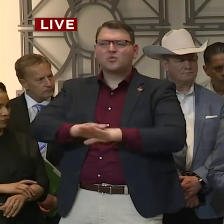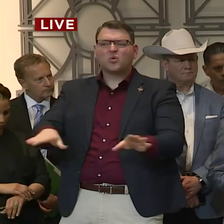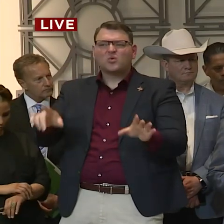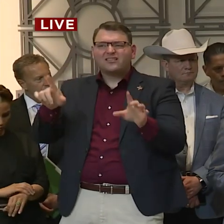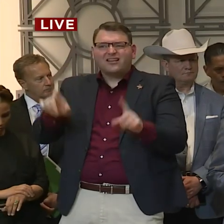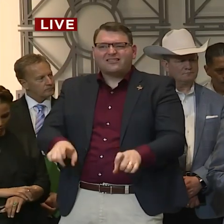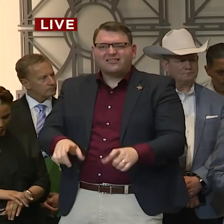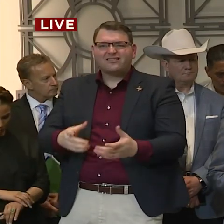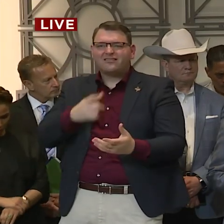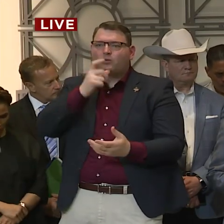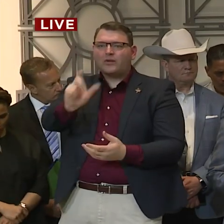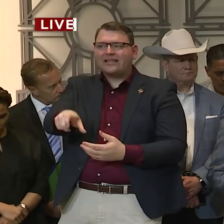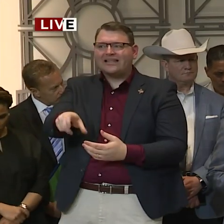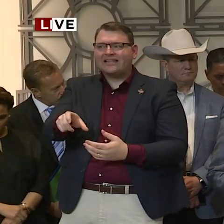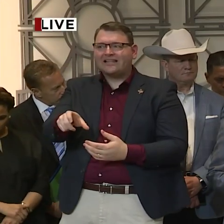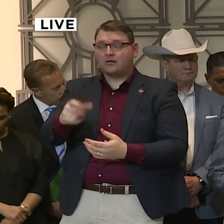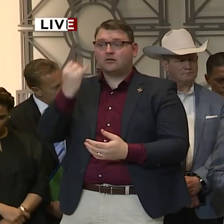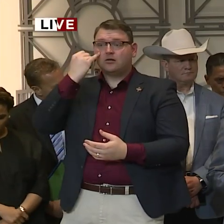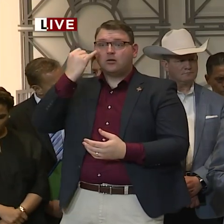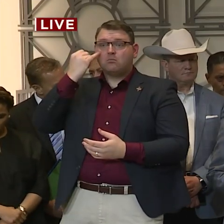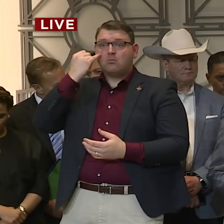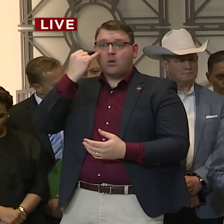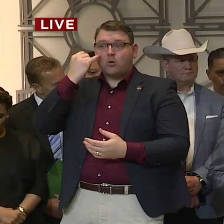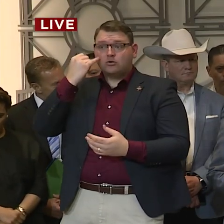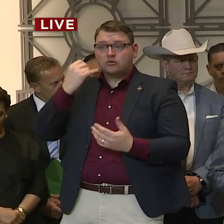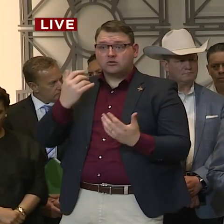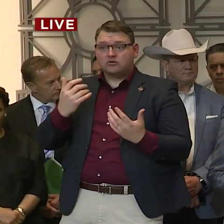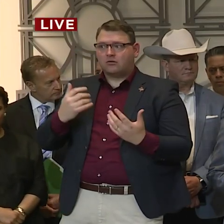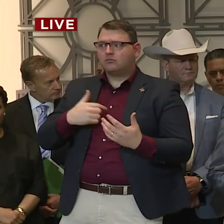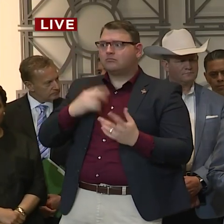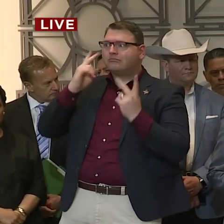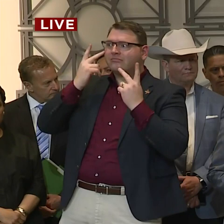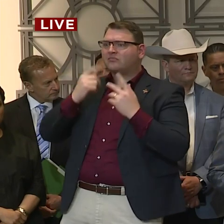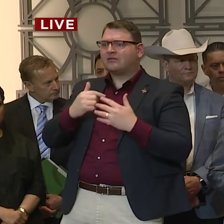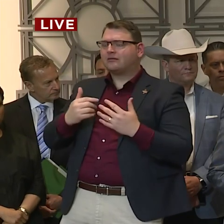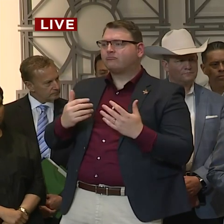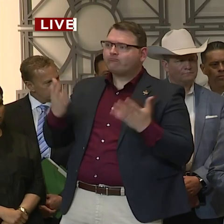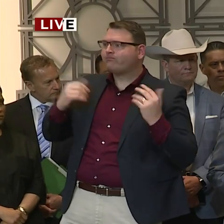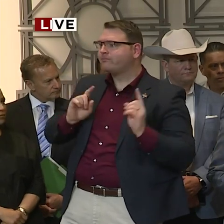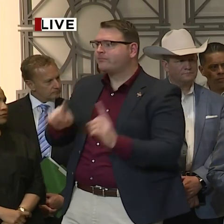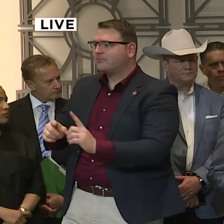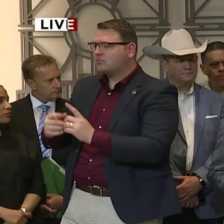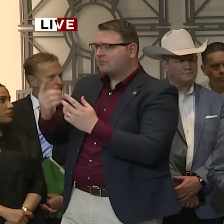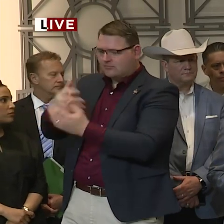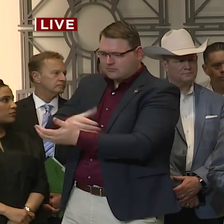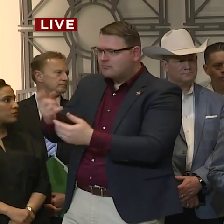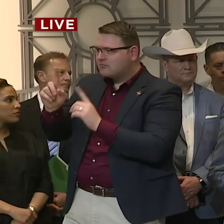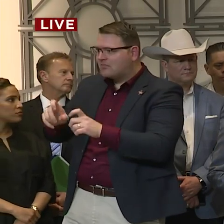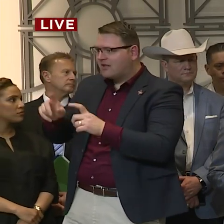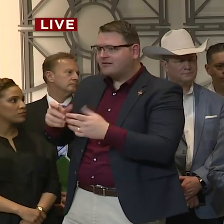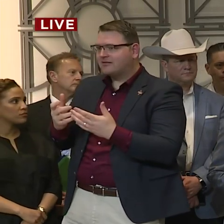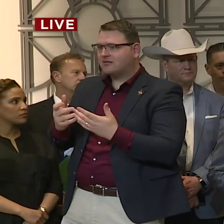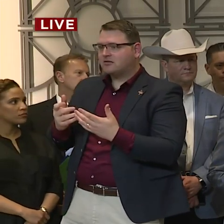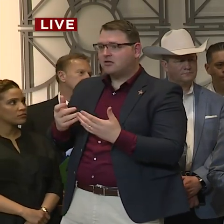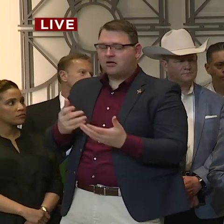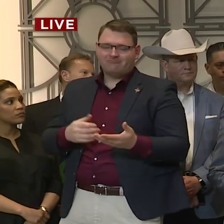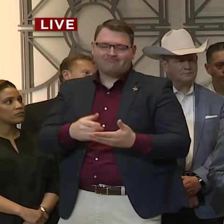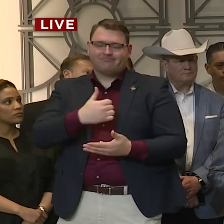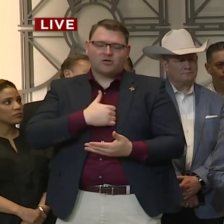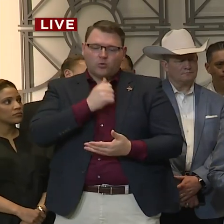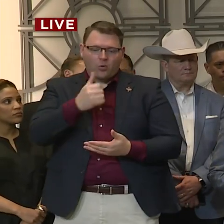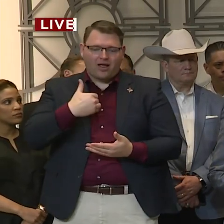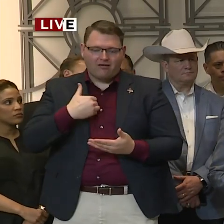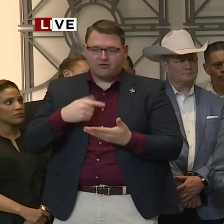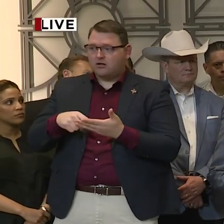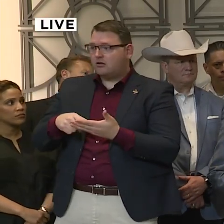not get tested. But if you did get tested, it came back and it was negative, that may not be accurate. You may need to, you may have tested